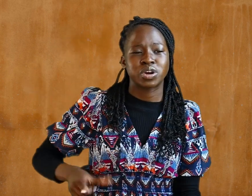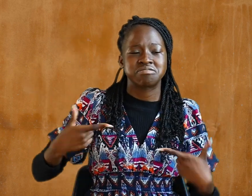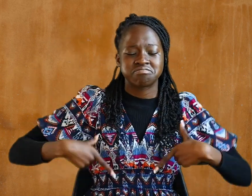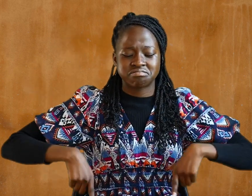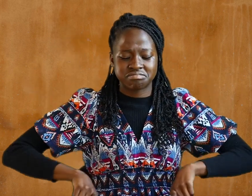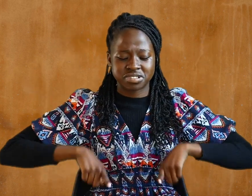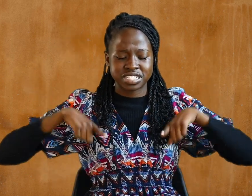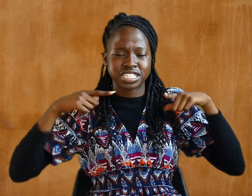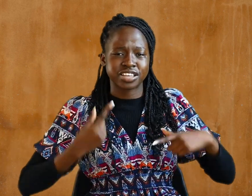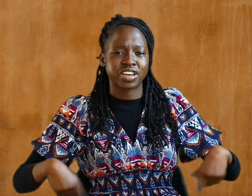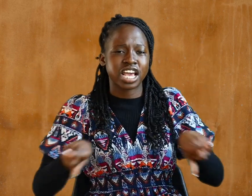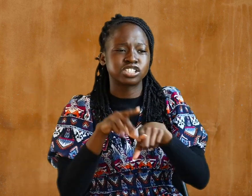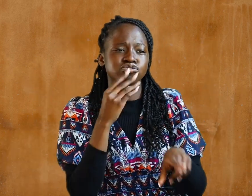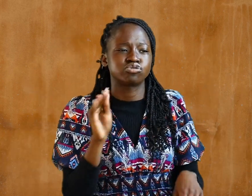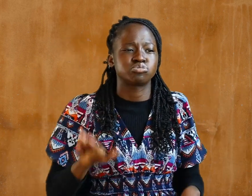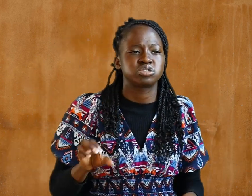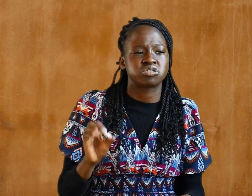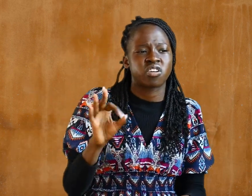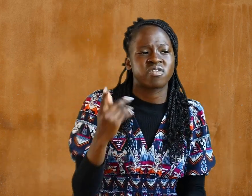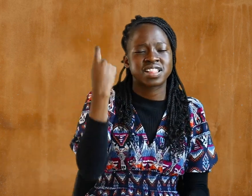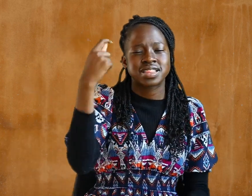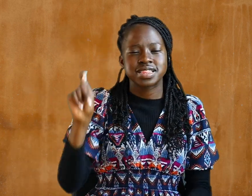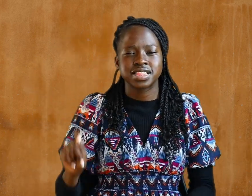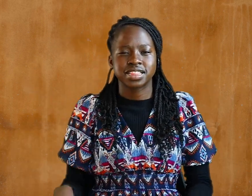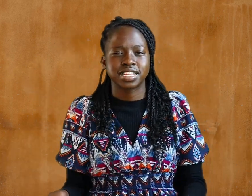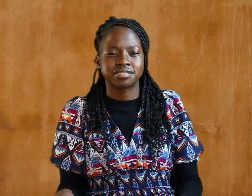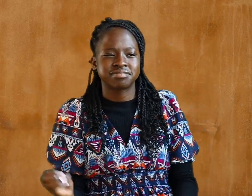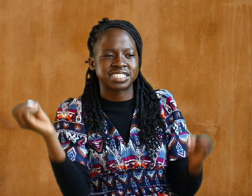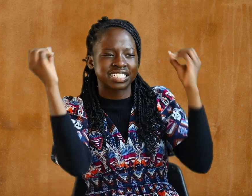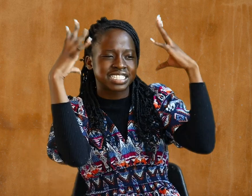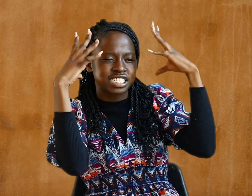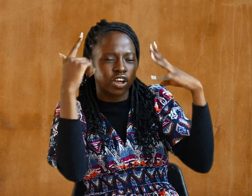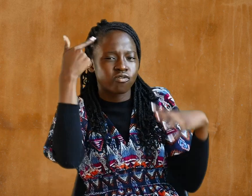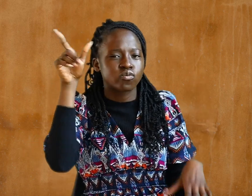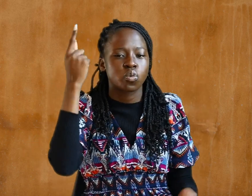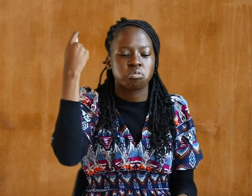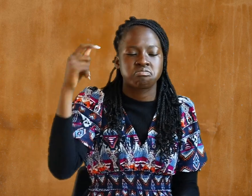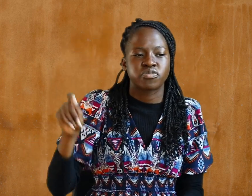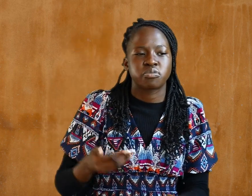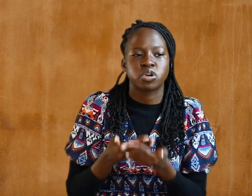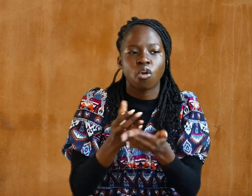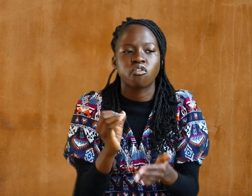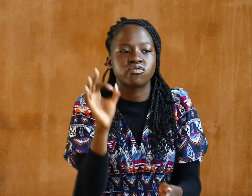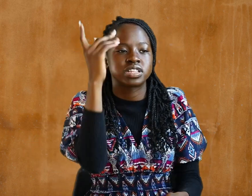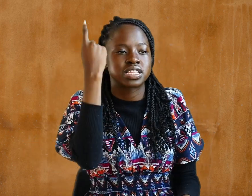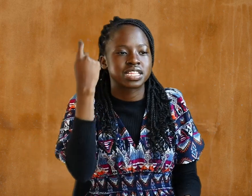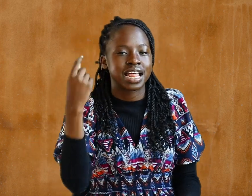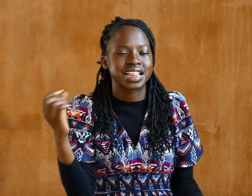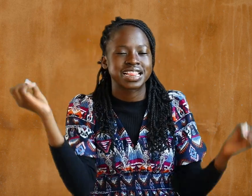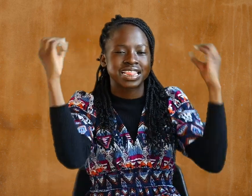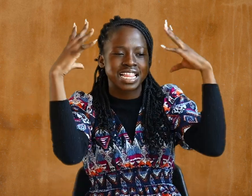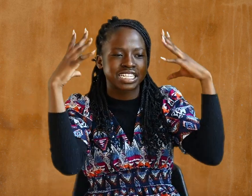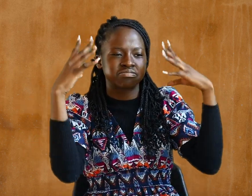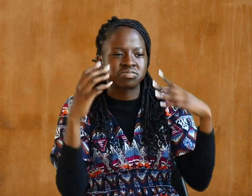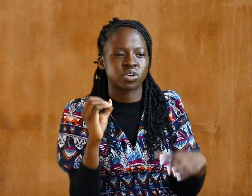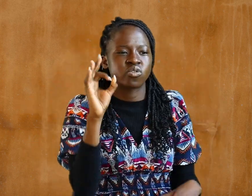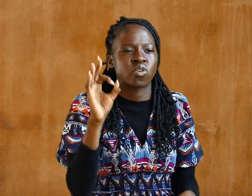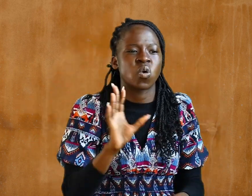for the fruit of the light consists in all goodness, righteousness, and